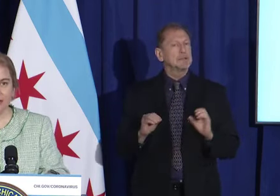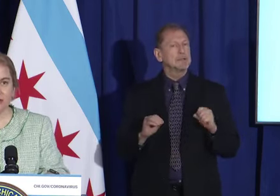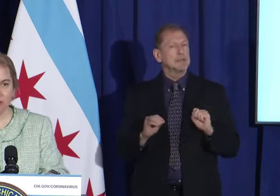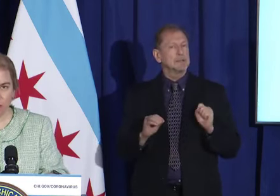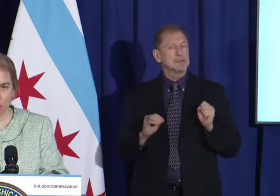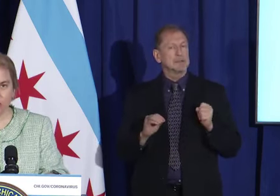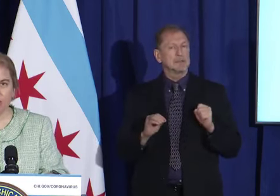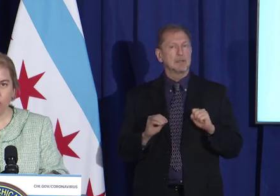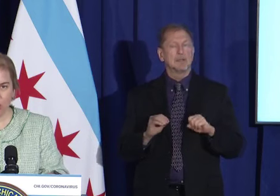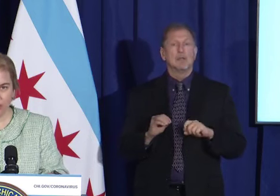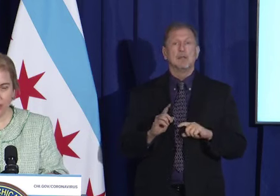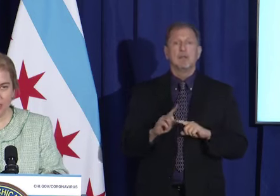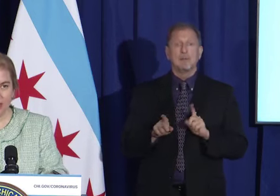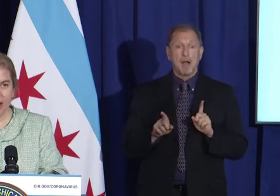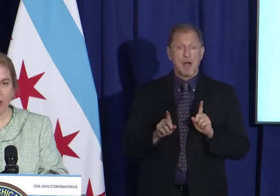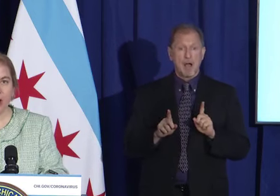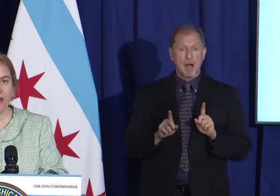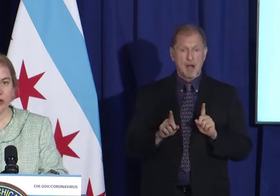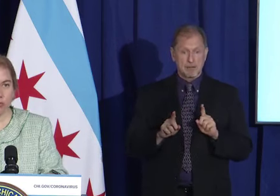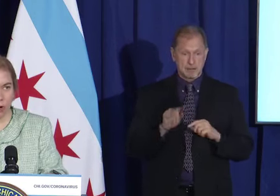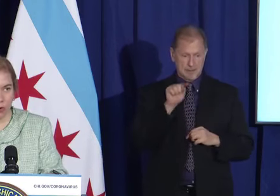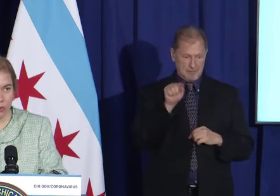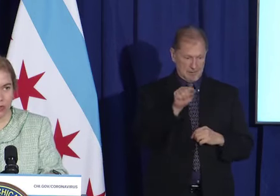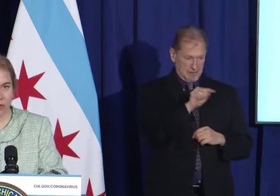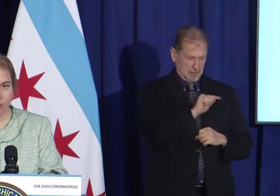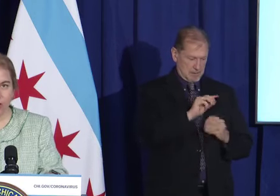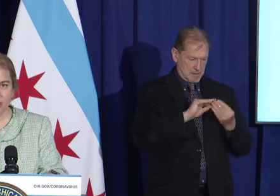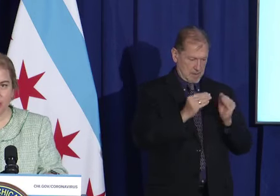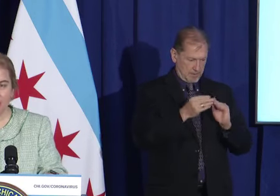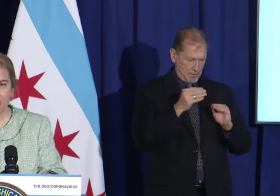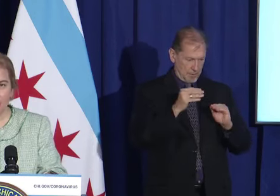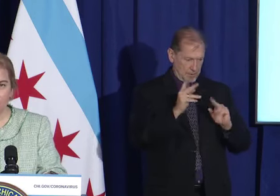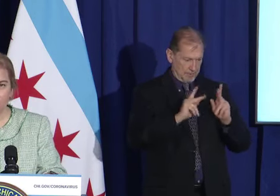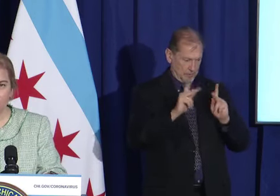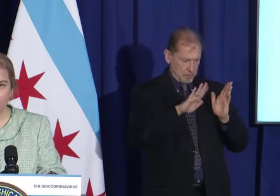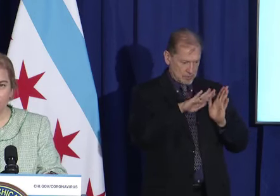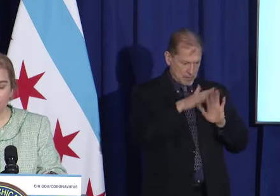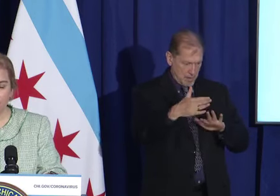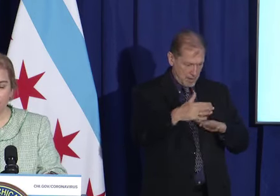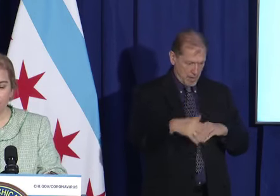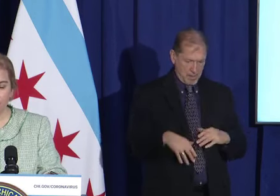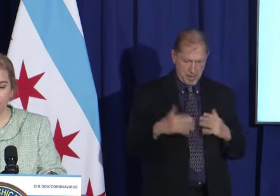kinds of numbers that we are seeing now and the growth that we are seeing now,